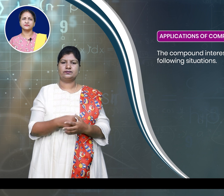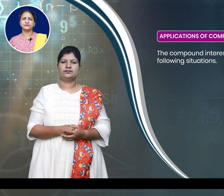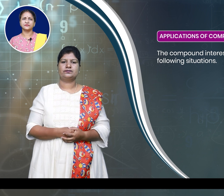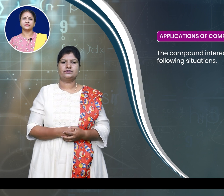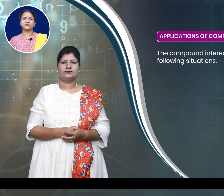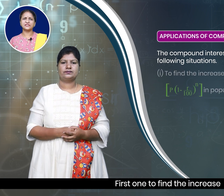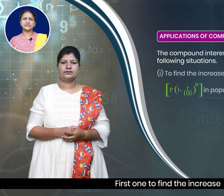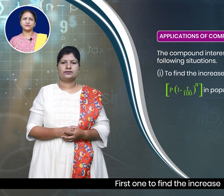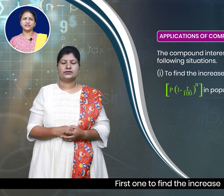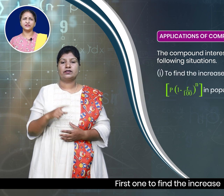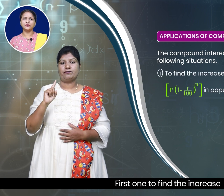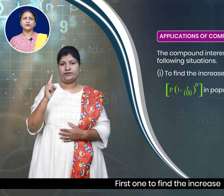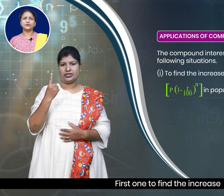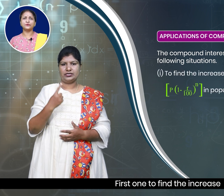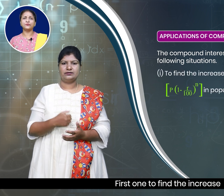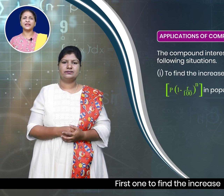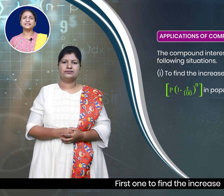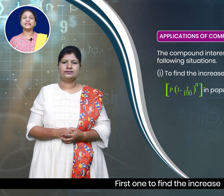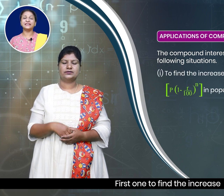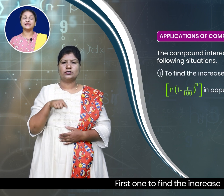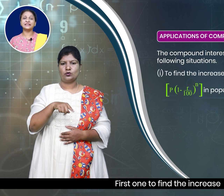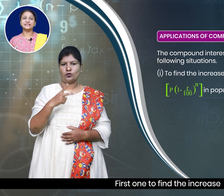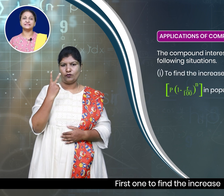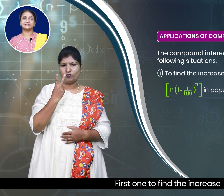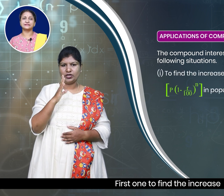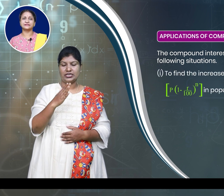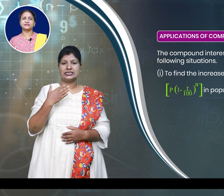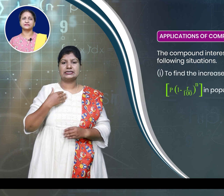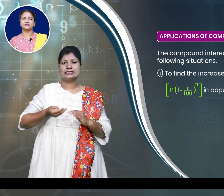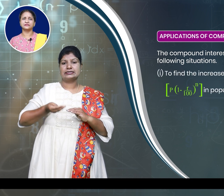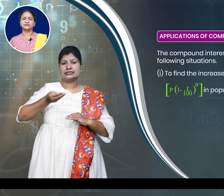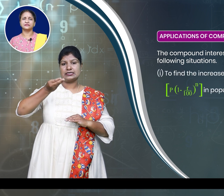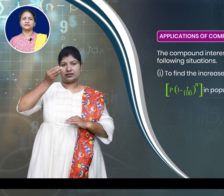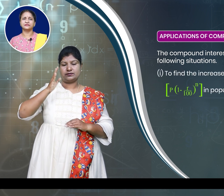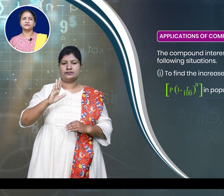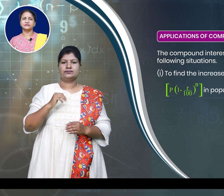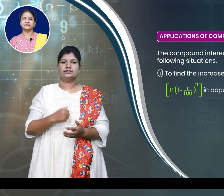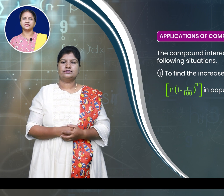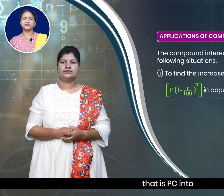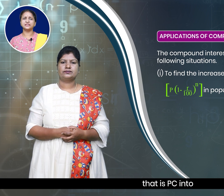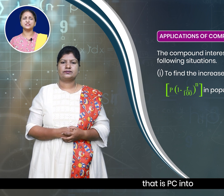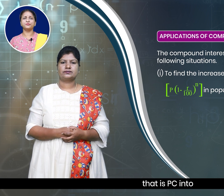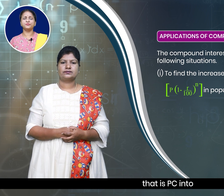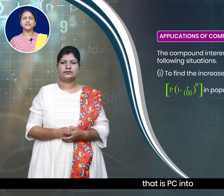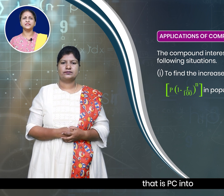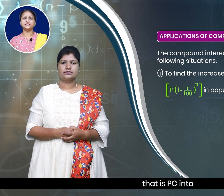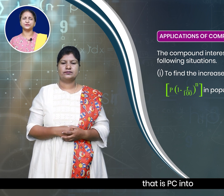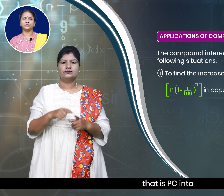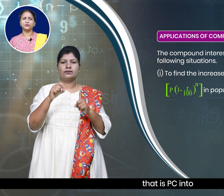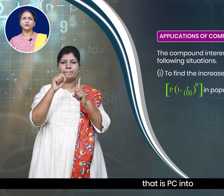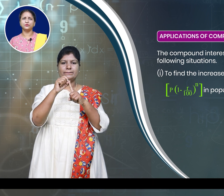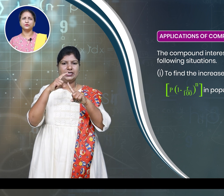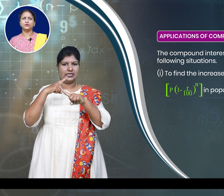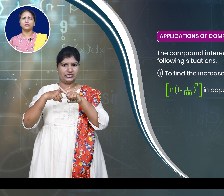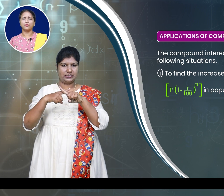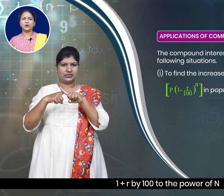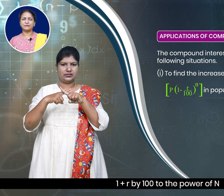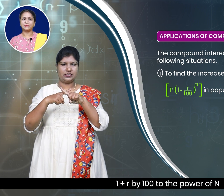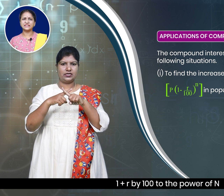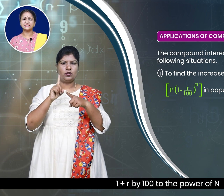First one, to find the increase that is p into 1 plus